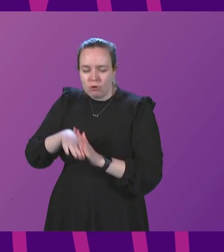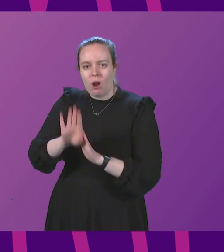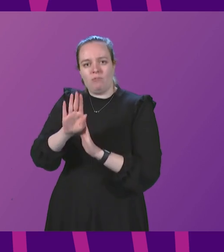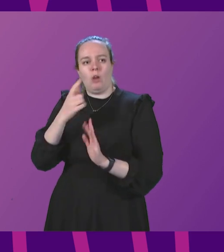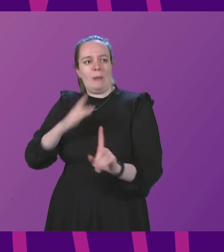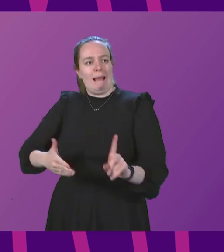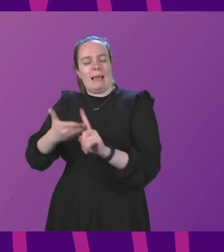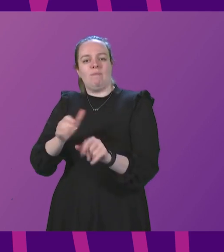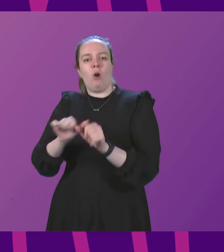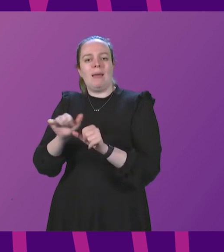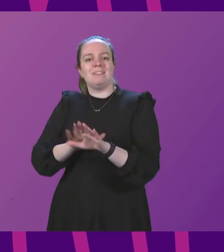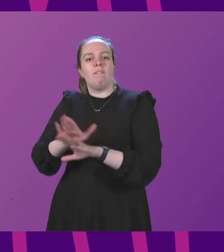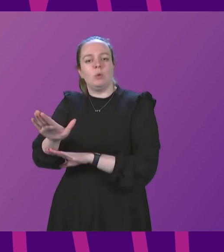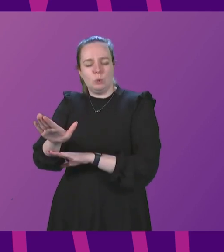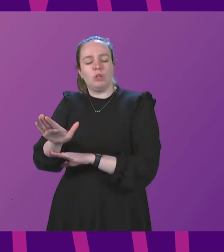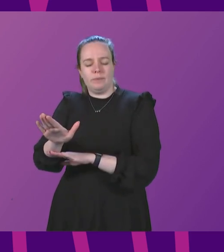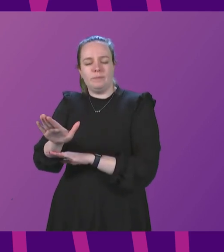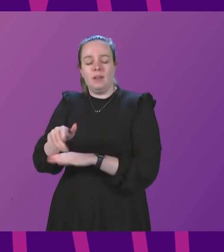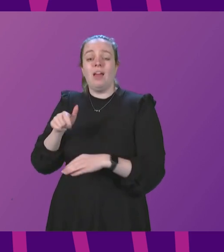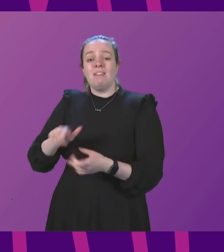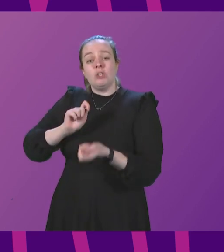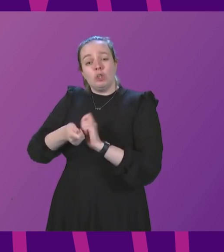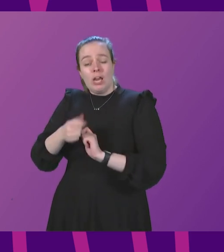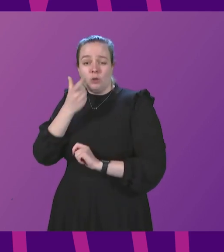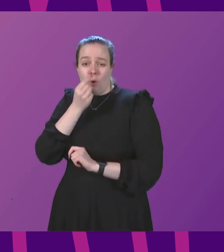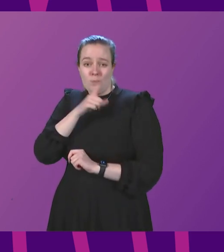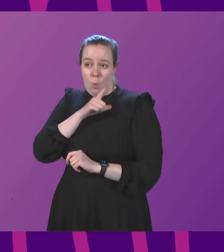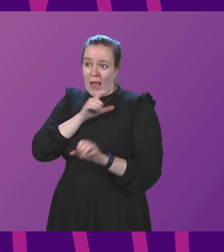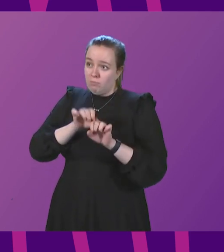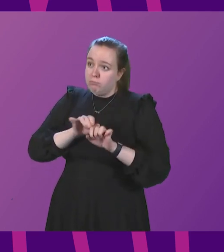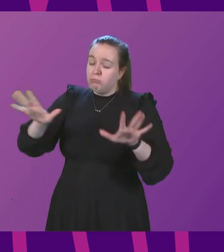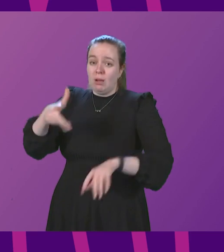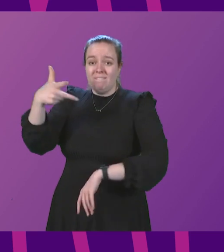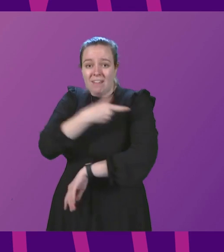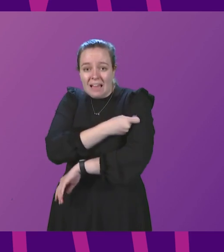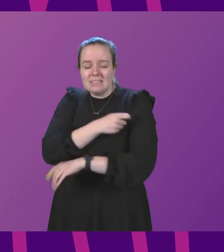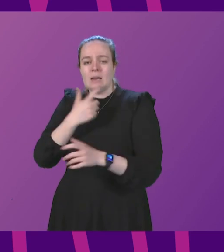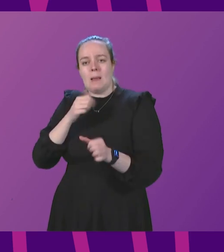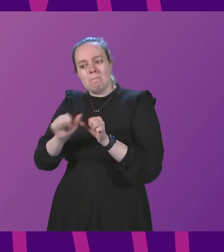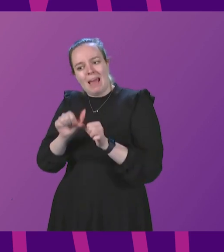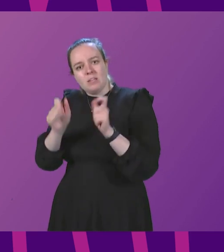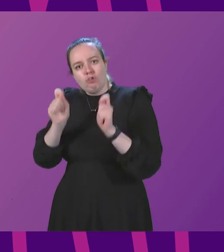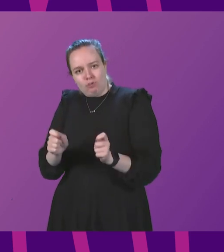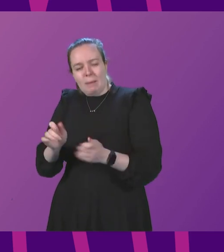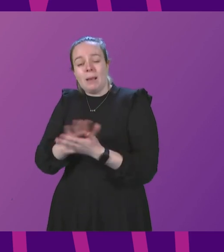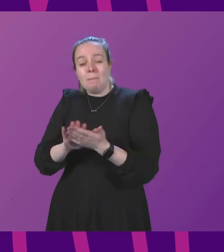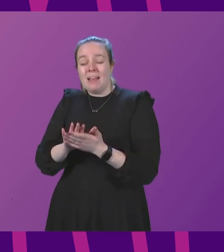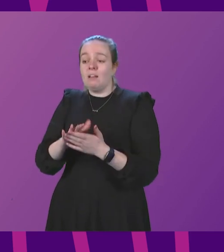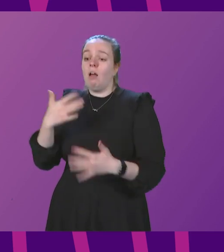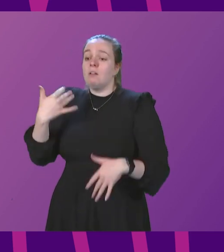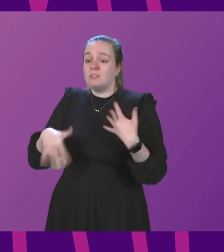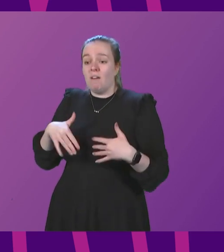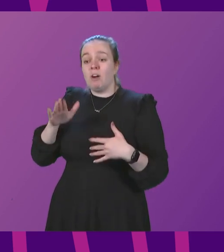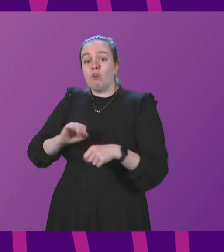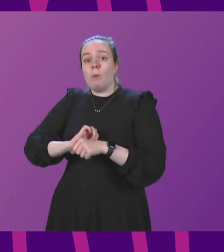for a better future. This change is possible because widespread vaccination coverage and better treatments have reduced the direct harms of the